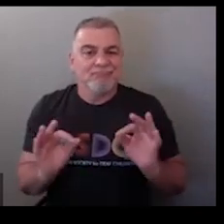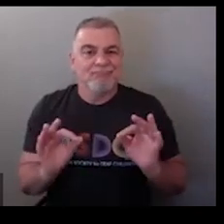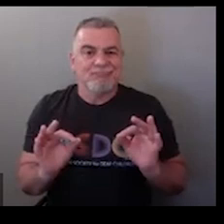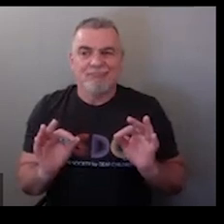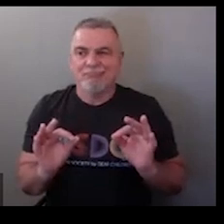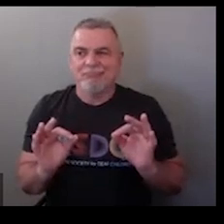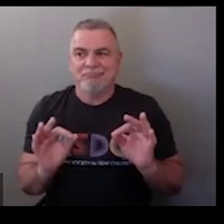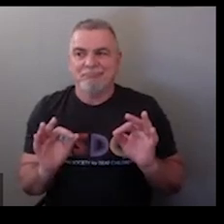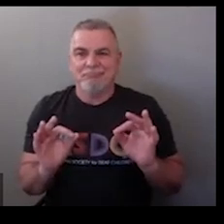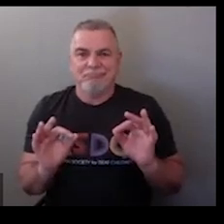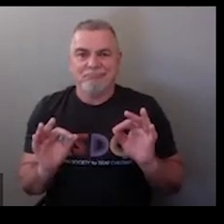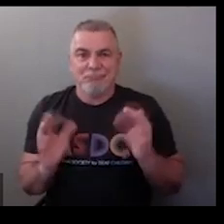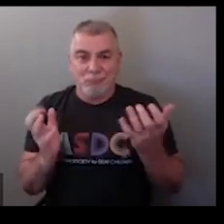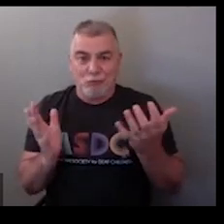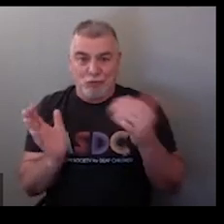okay